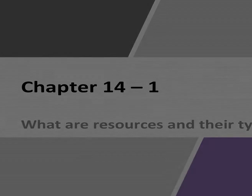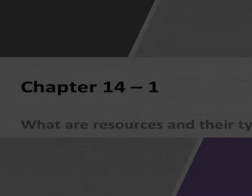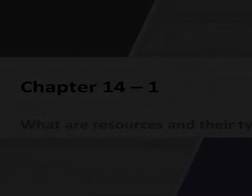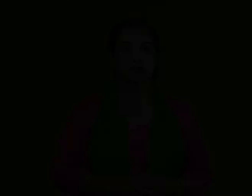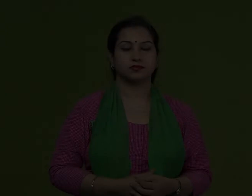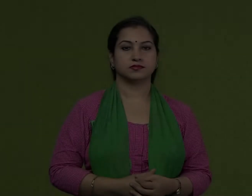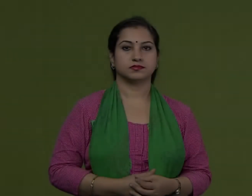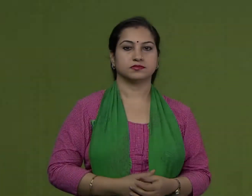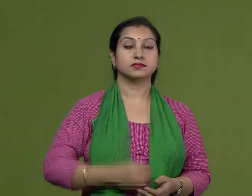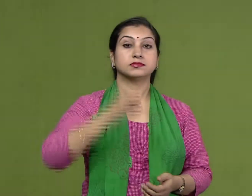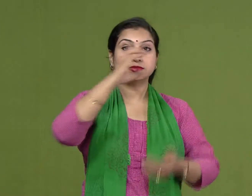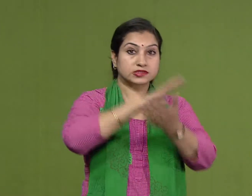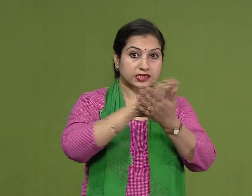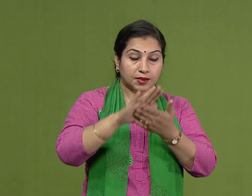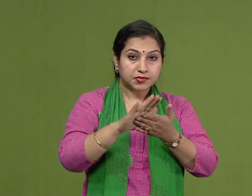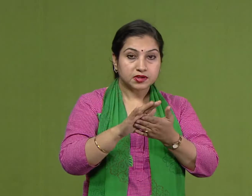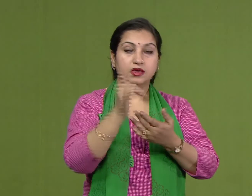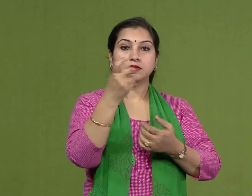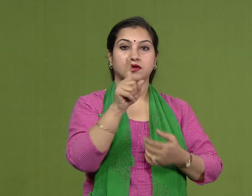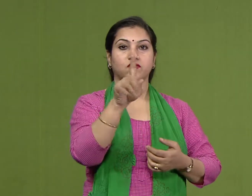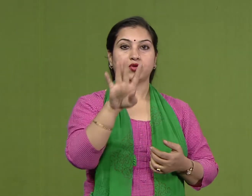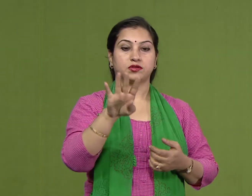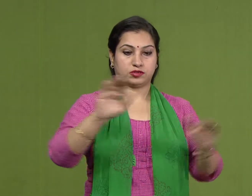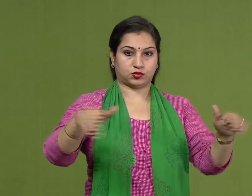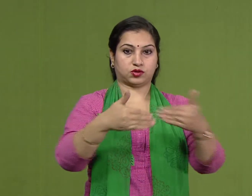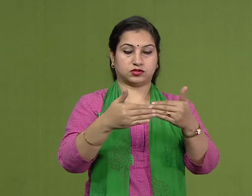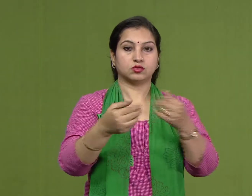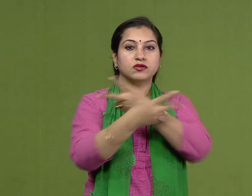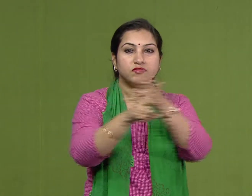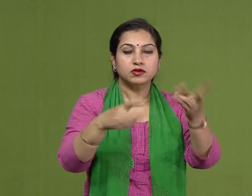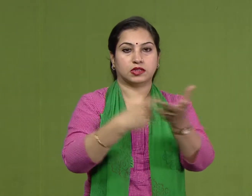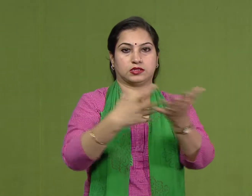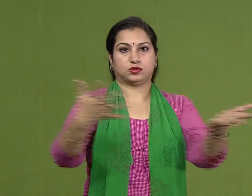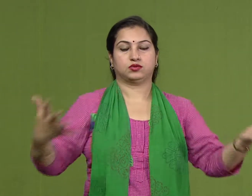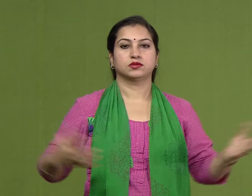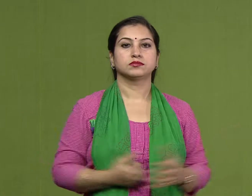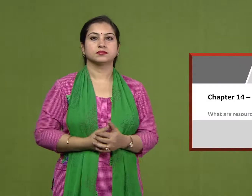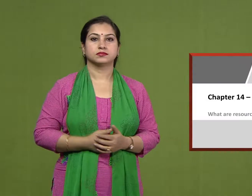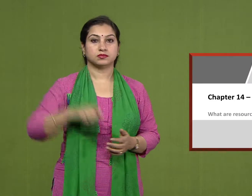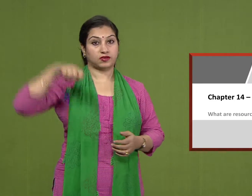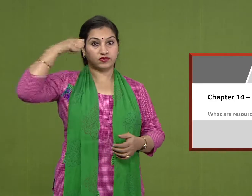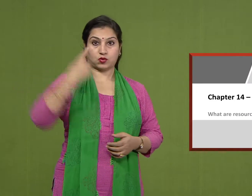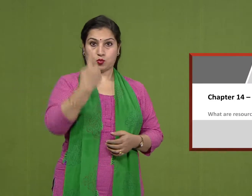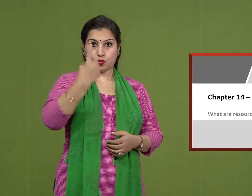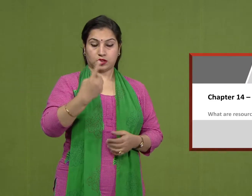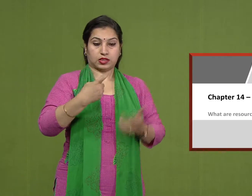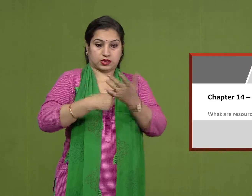Chapter 15 Introduction to Resources Script 1. Resources and its Types